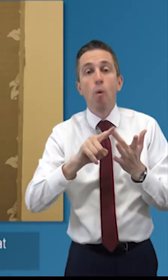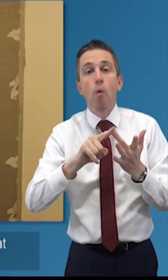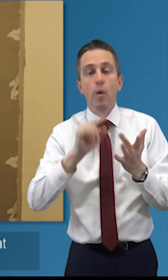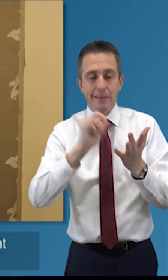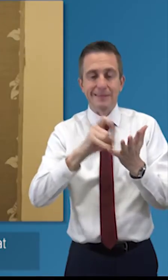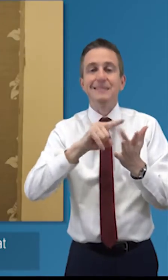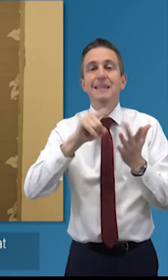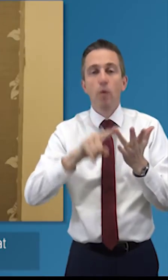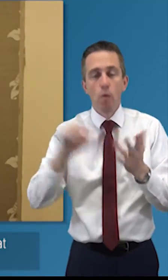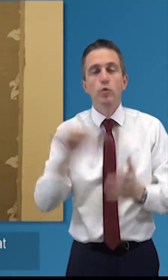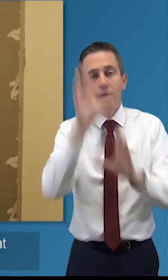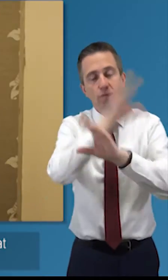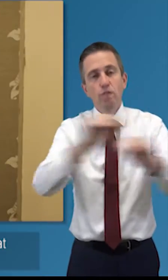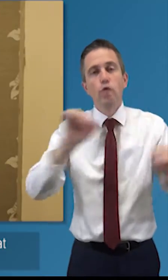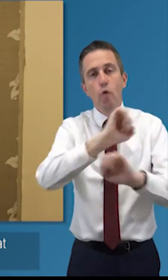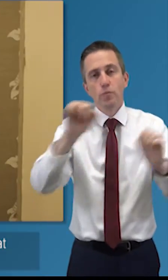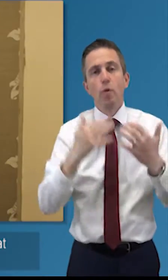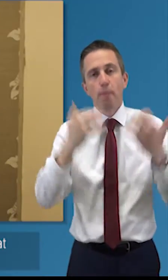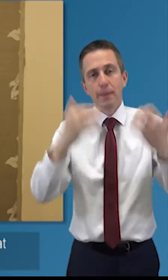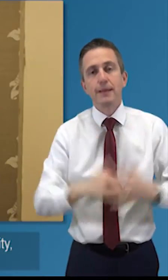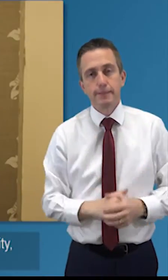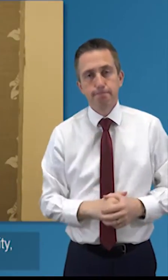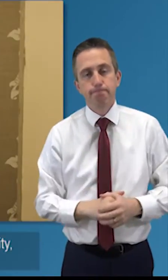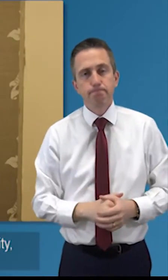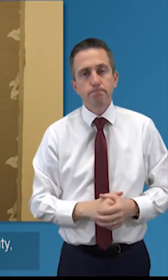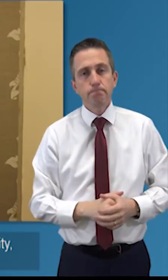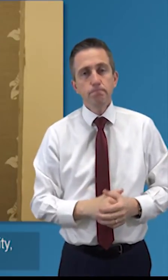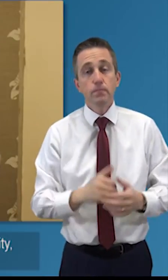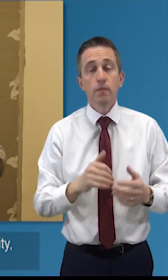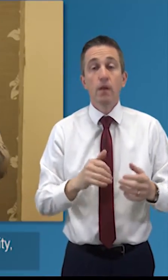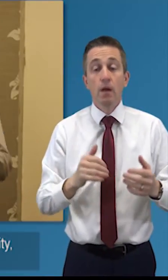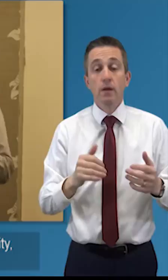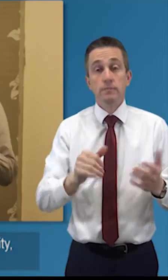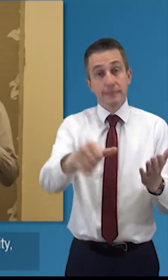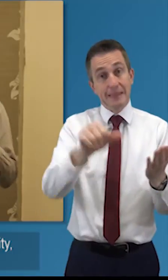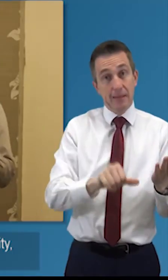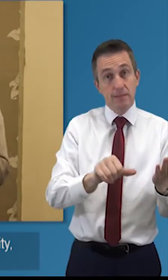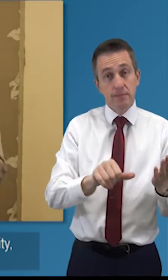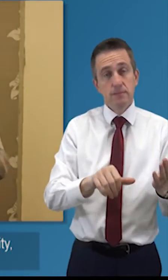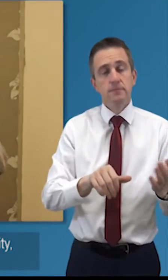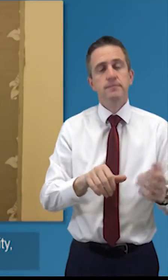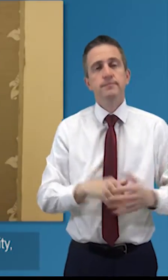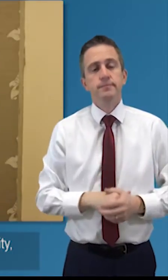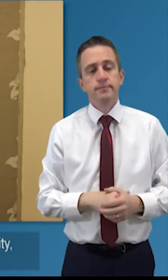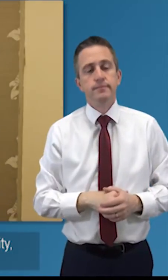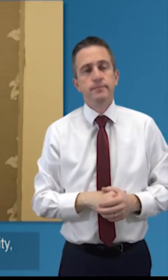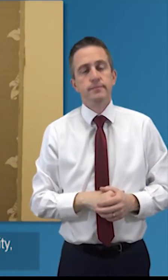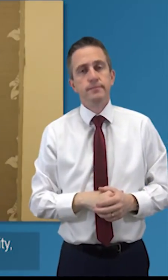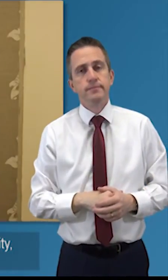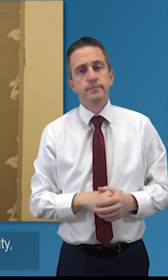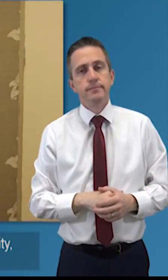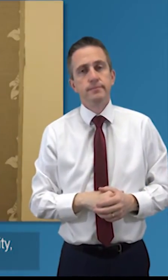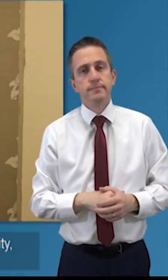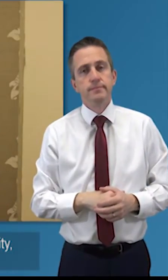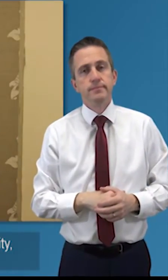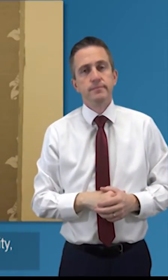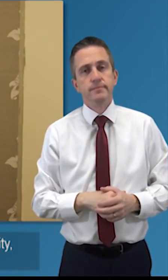so those are the duties moving on from that into you know what